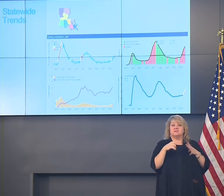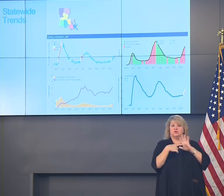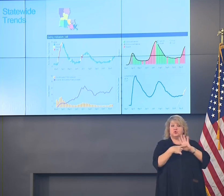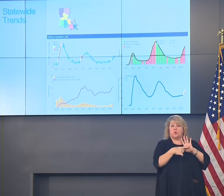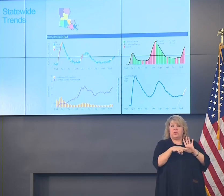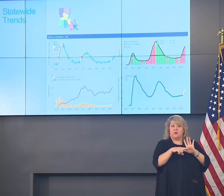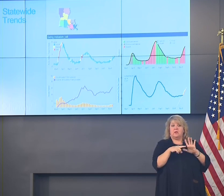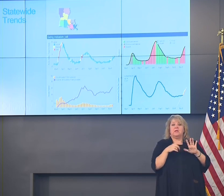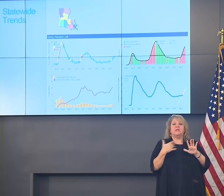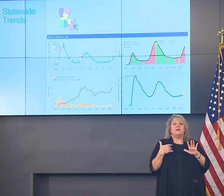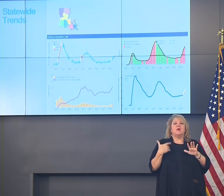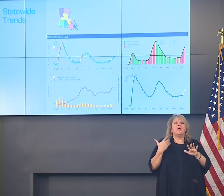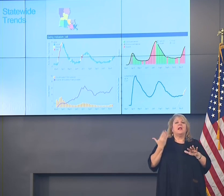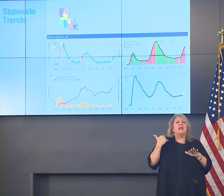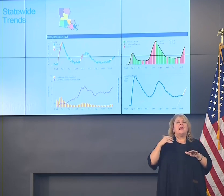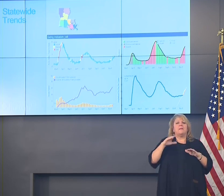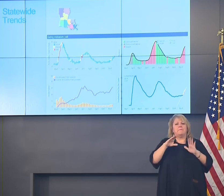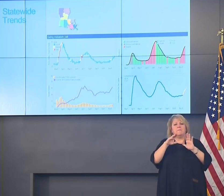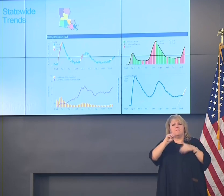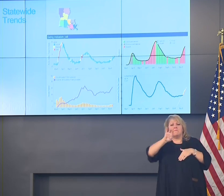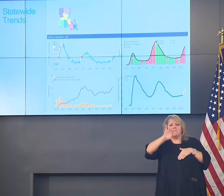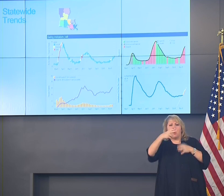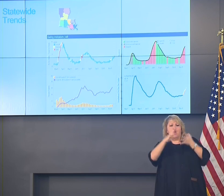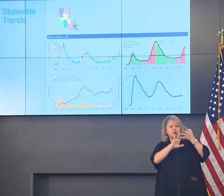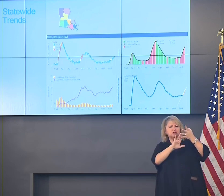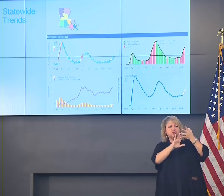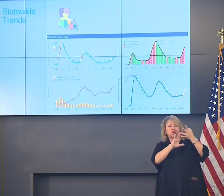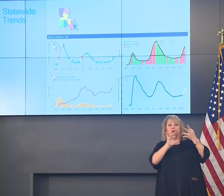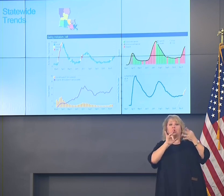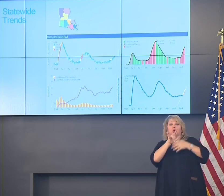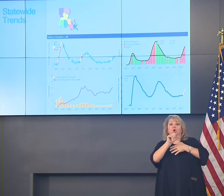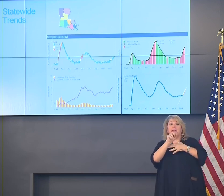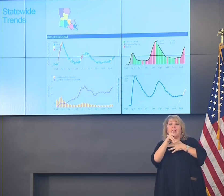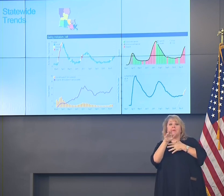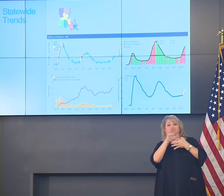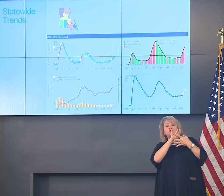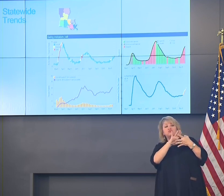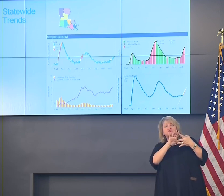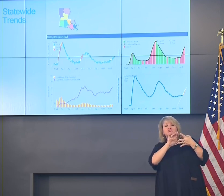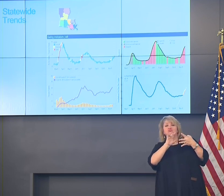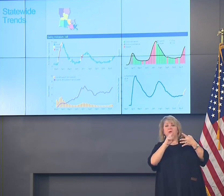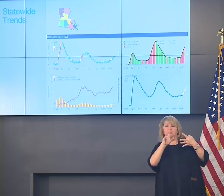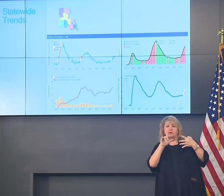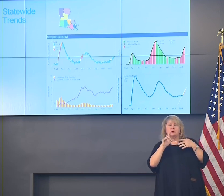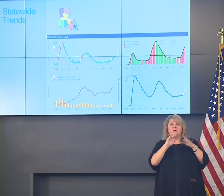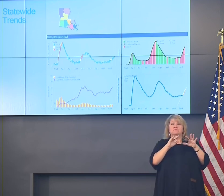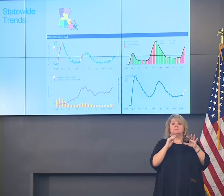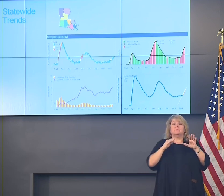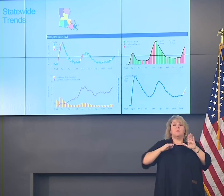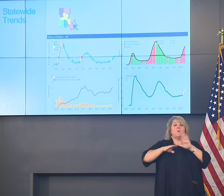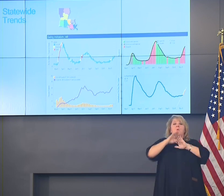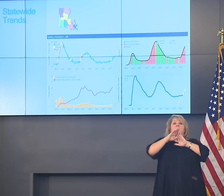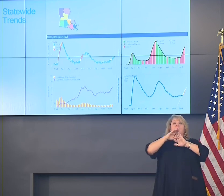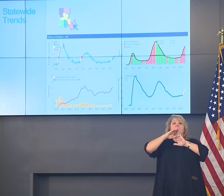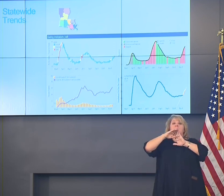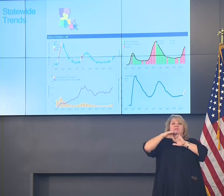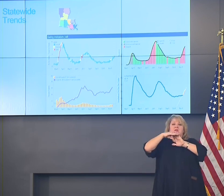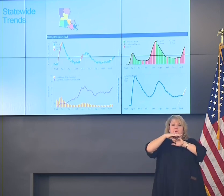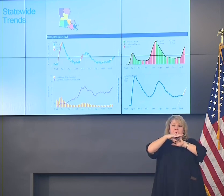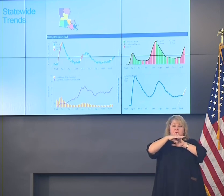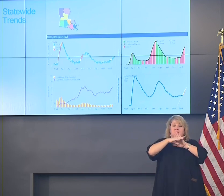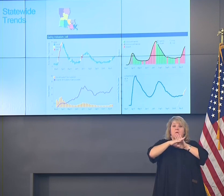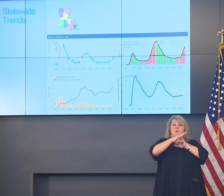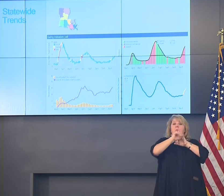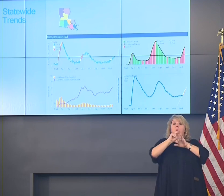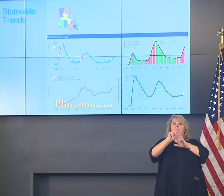spike in late March, early April, came back down, went up during the second spike in July, August, came back down and now is